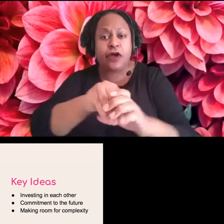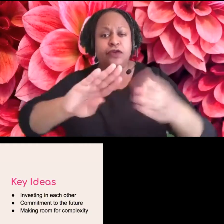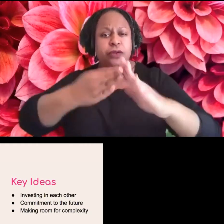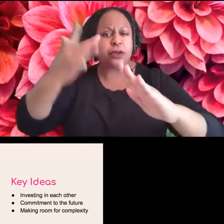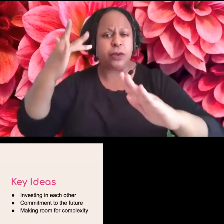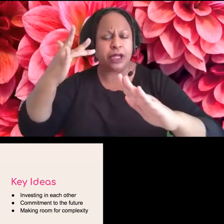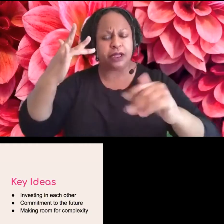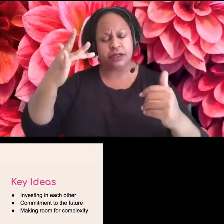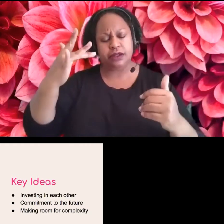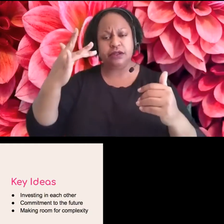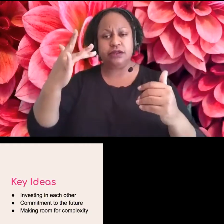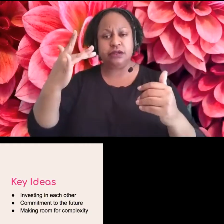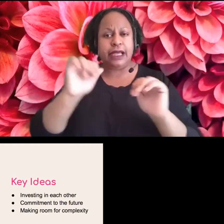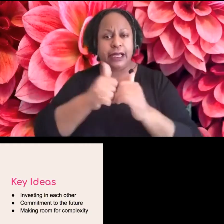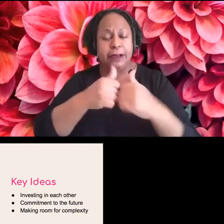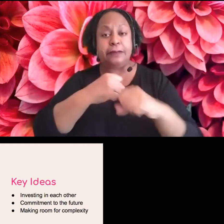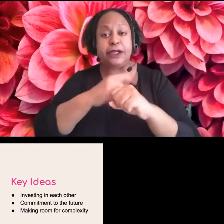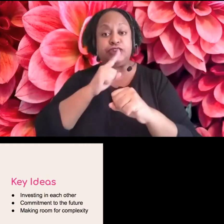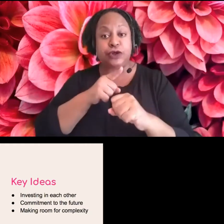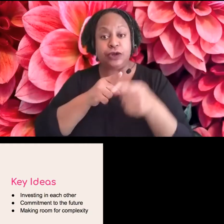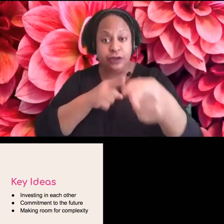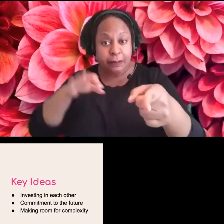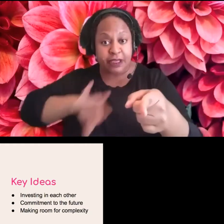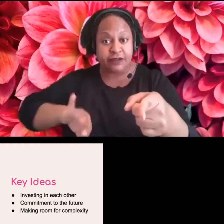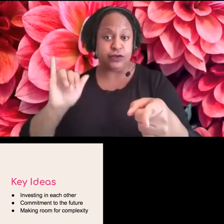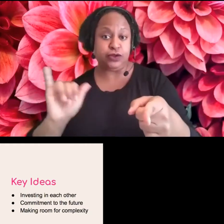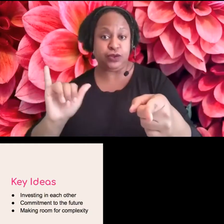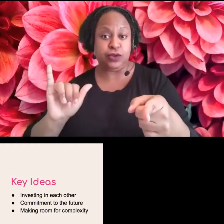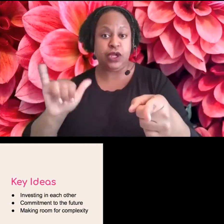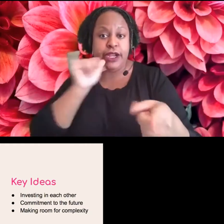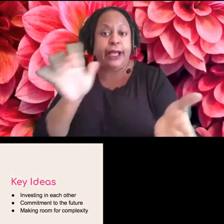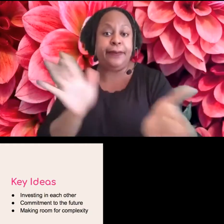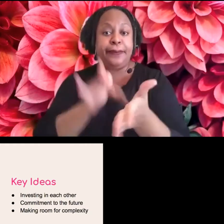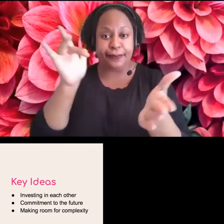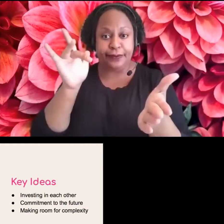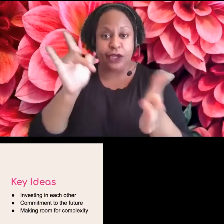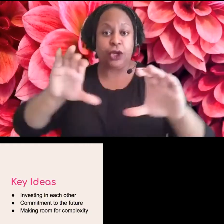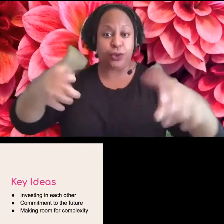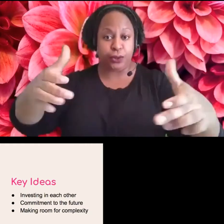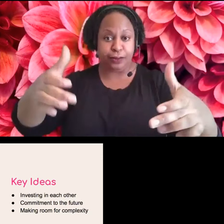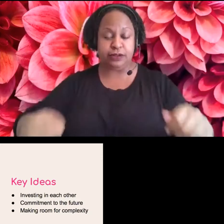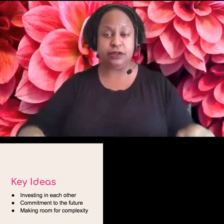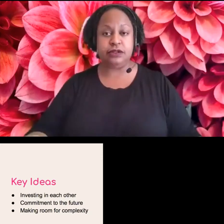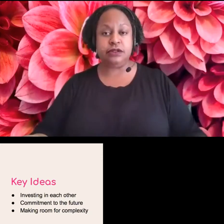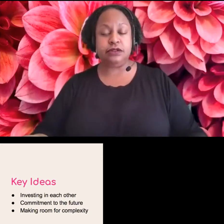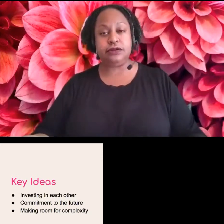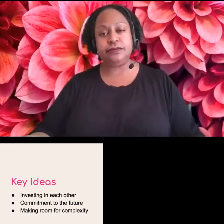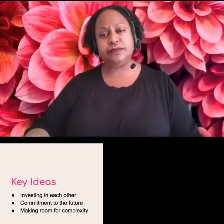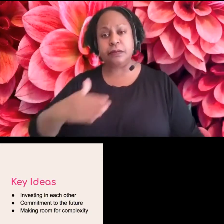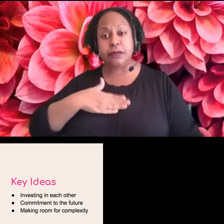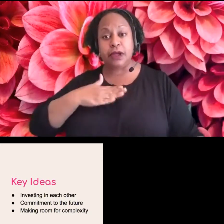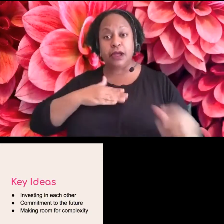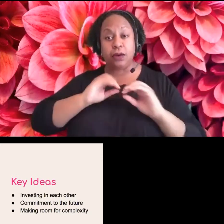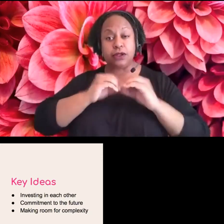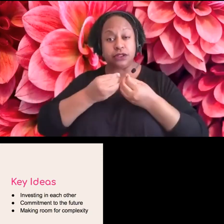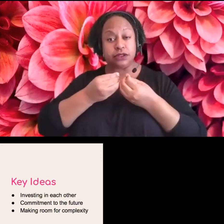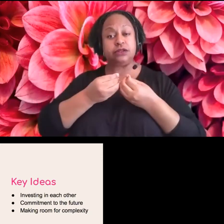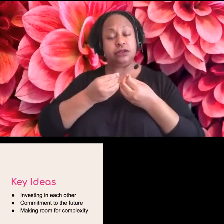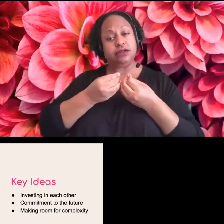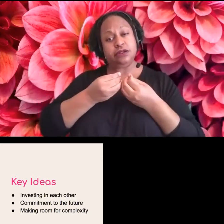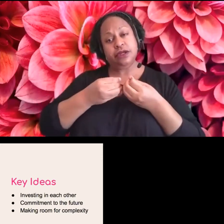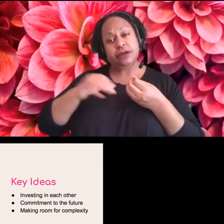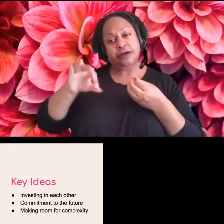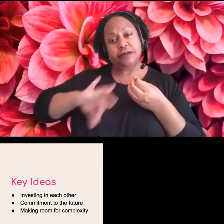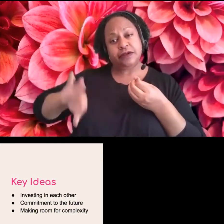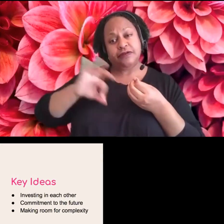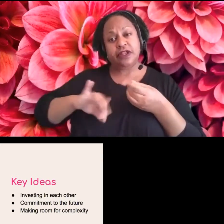can I do it in a way that benefits them and doesn't take advantage? What does my organization benefit from having the